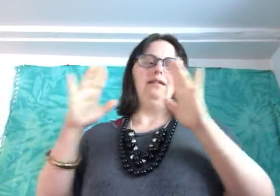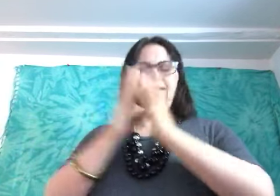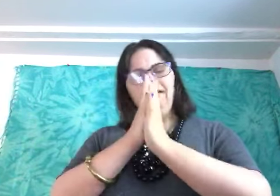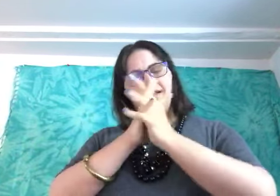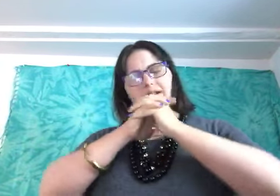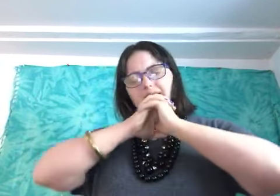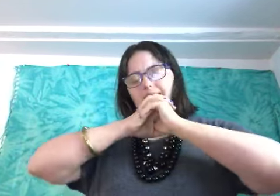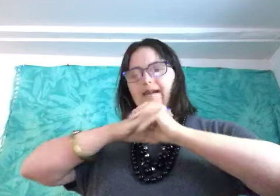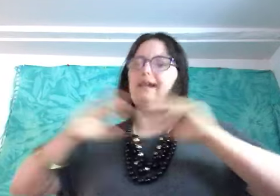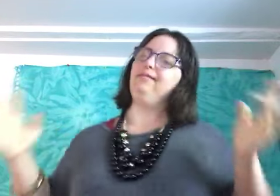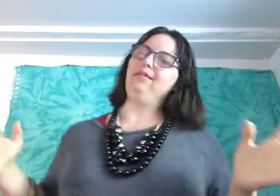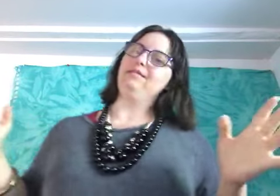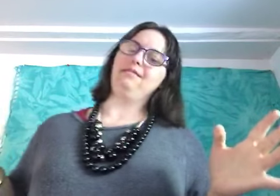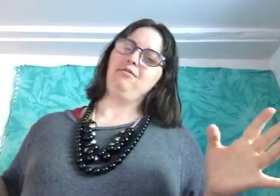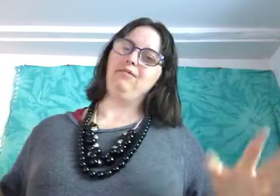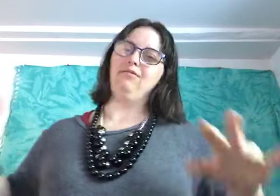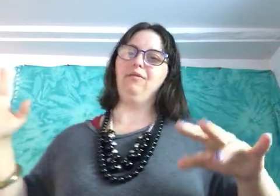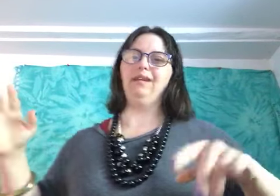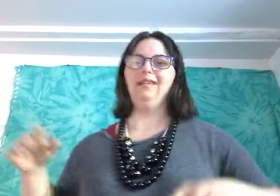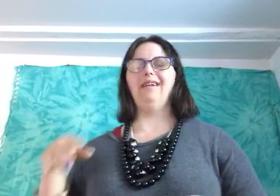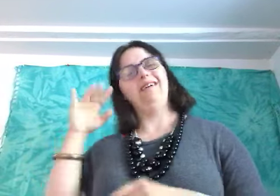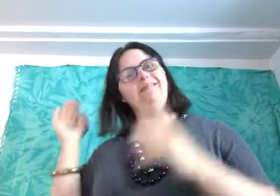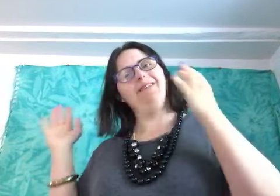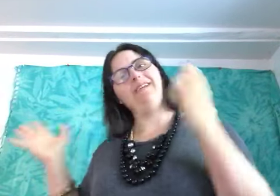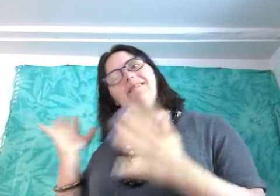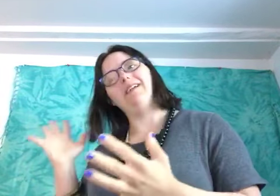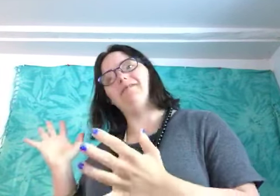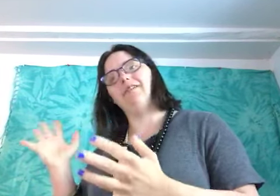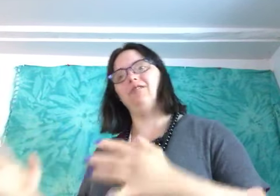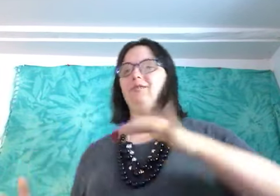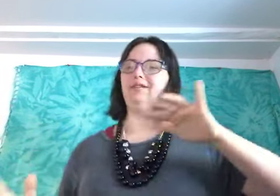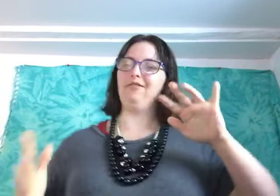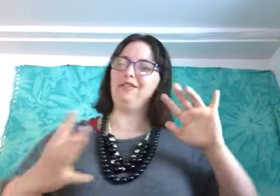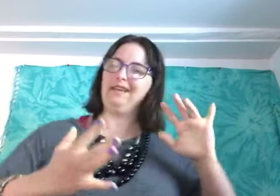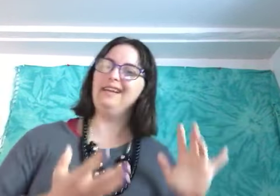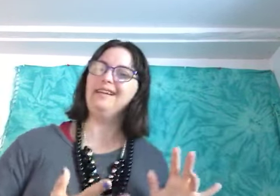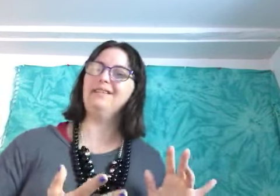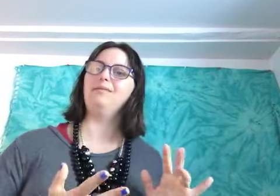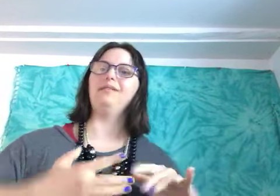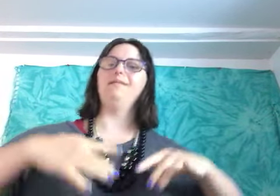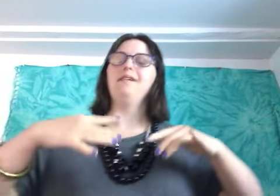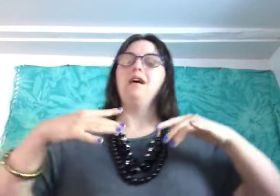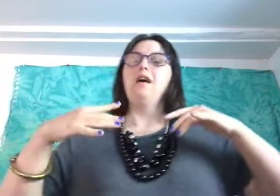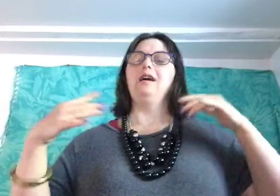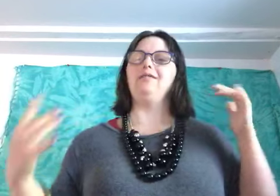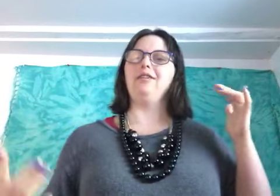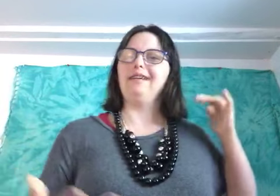uh getting views and subscribers would be exciting for you but if you're not getting it but if you're not